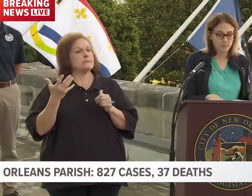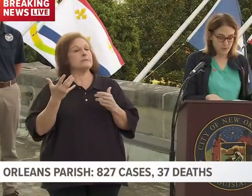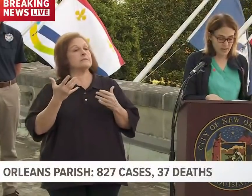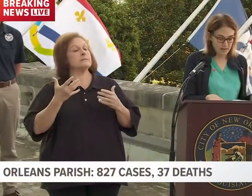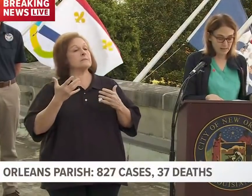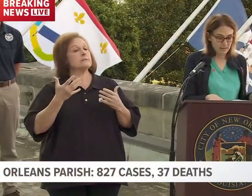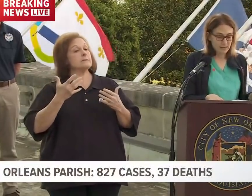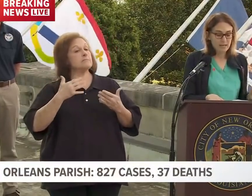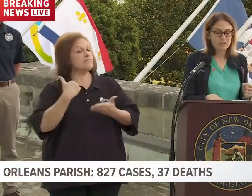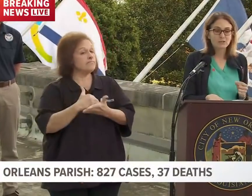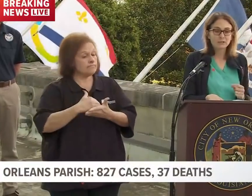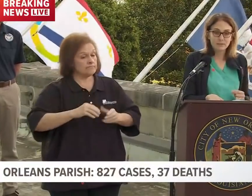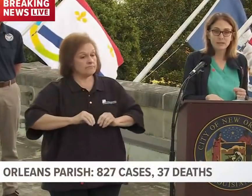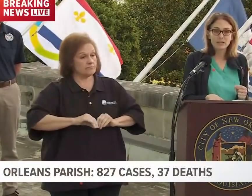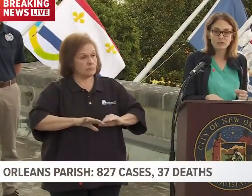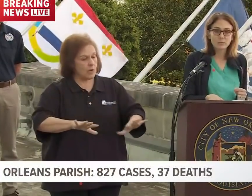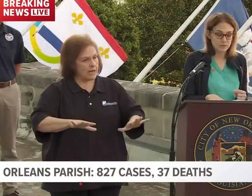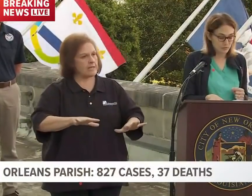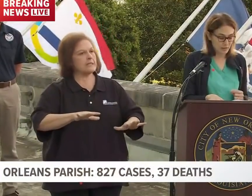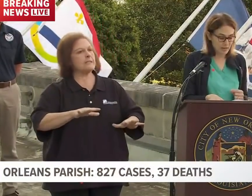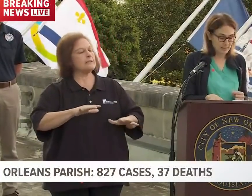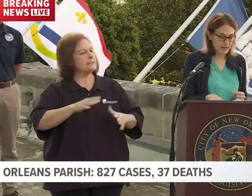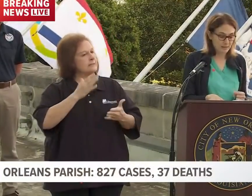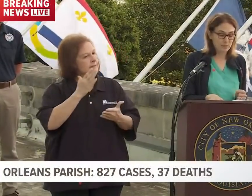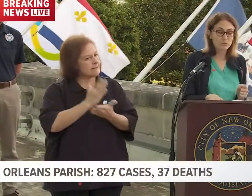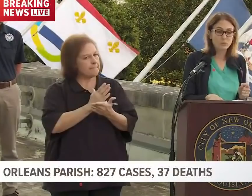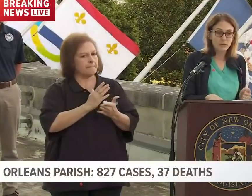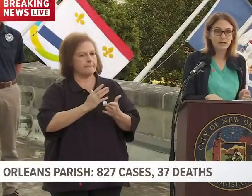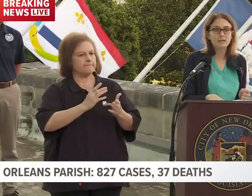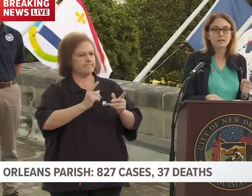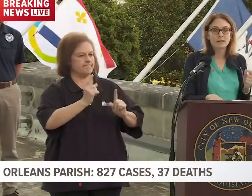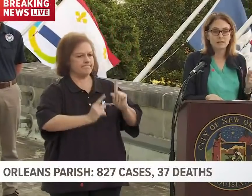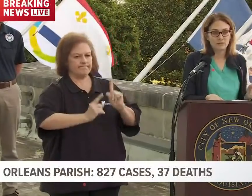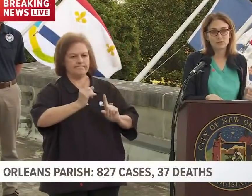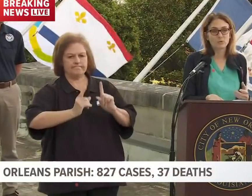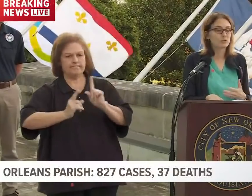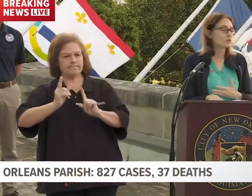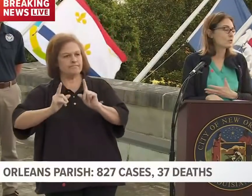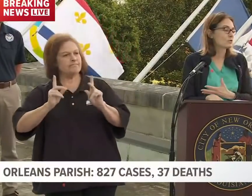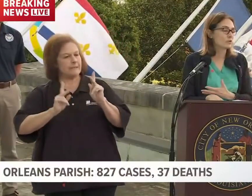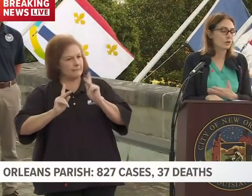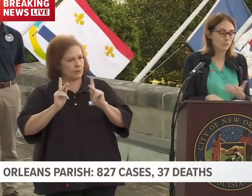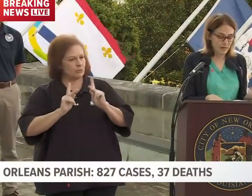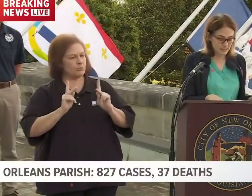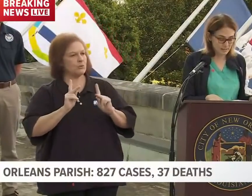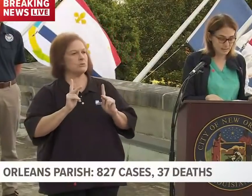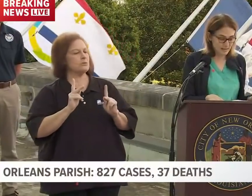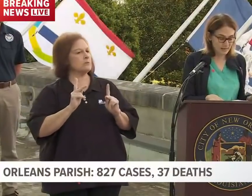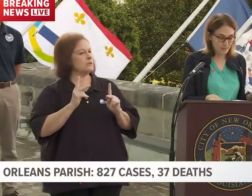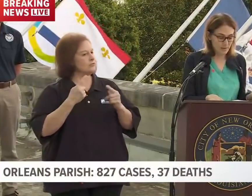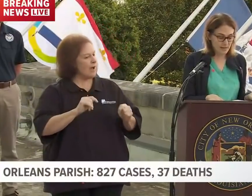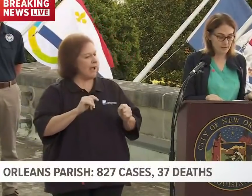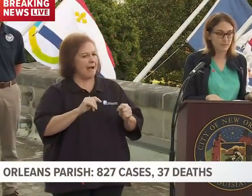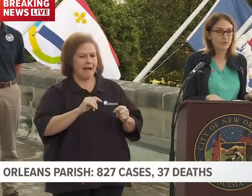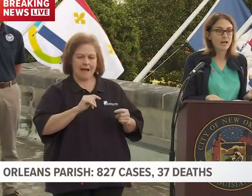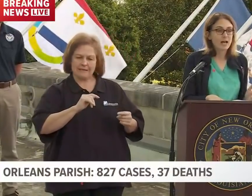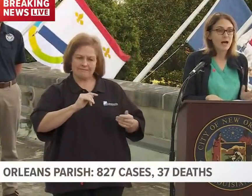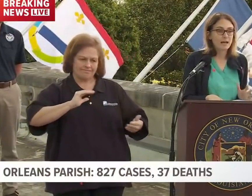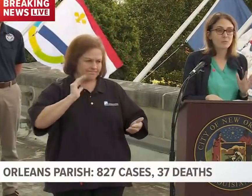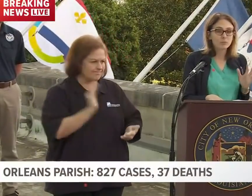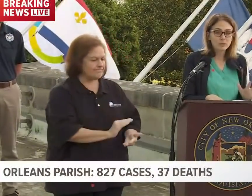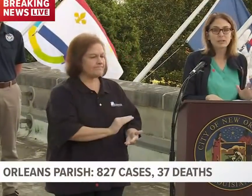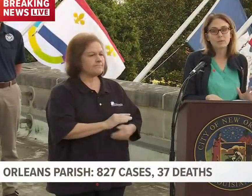the spread is to limit interpersonal contact between individuals to the greatest extent possible.